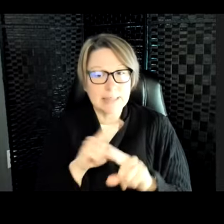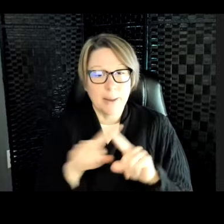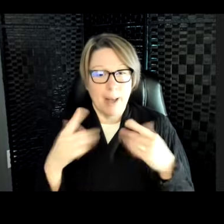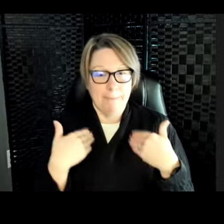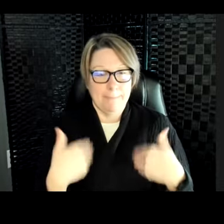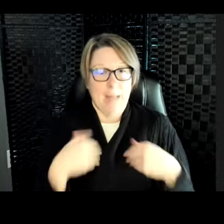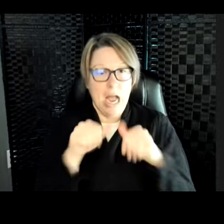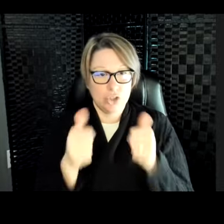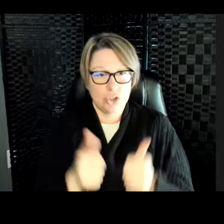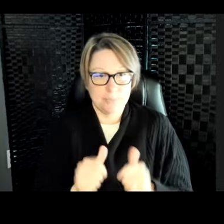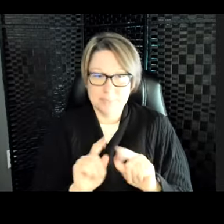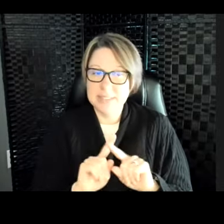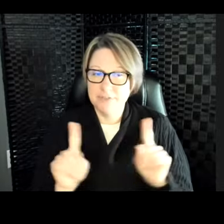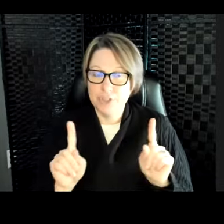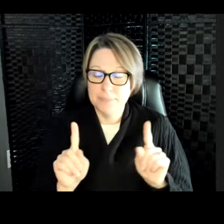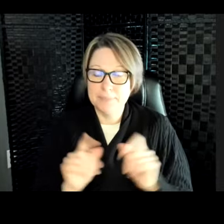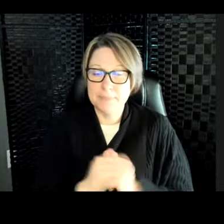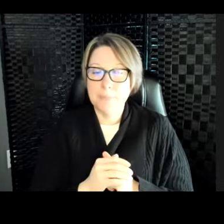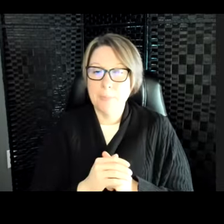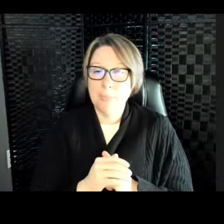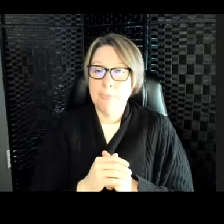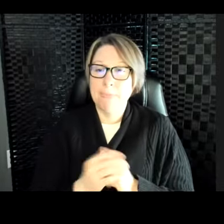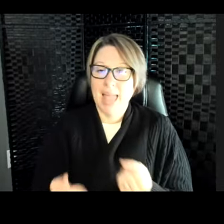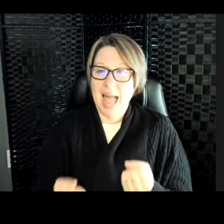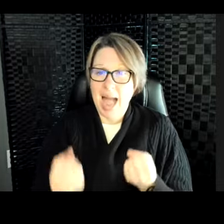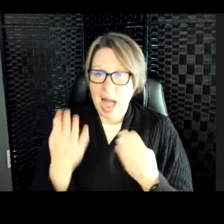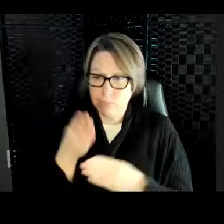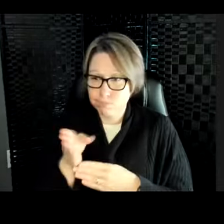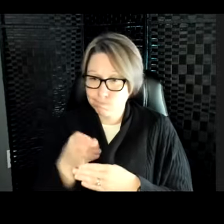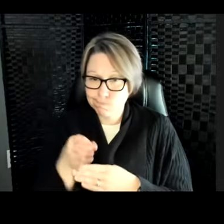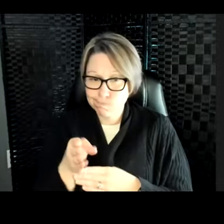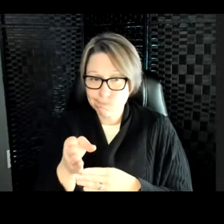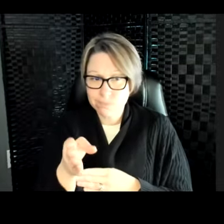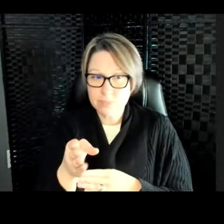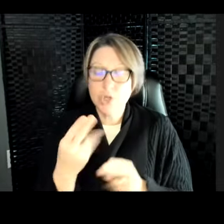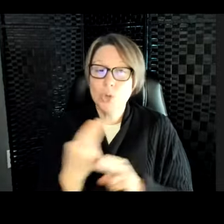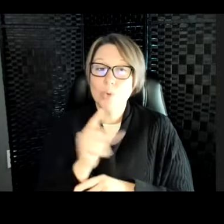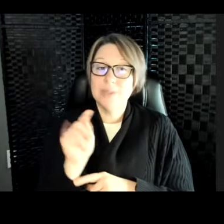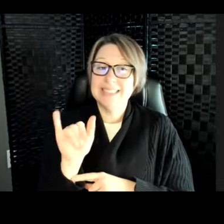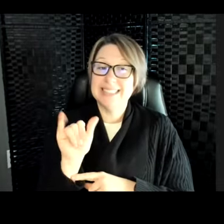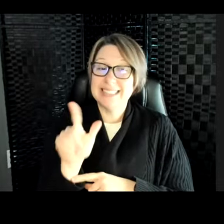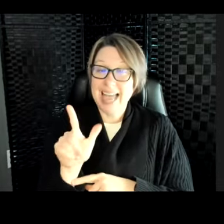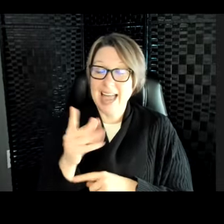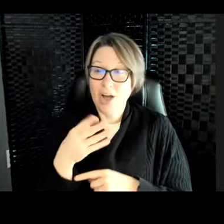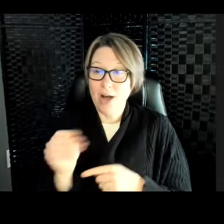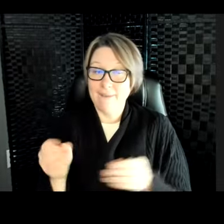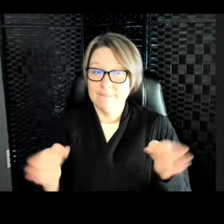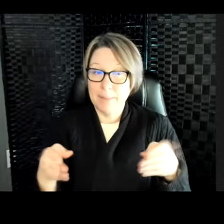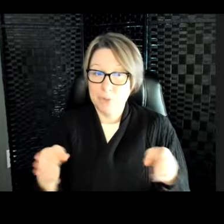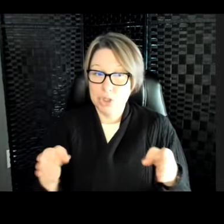Maddie asks, how do they steer? They use their tail and their flippers to steer, and they can change directions